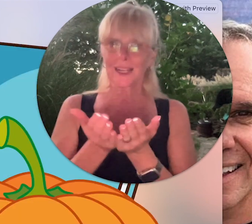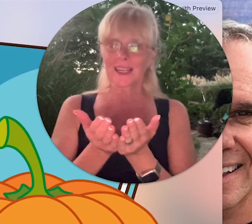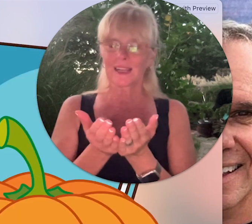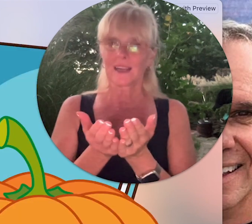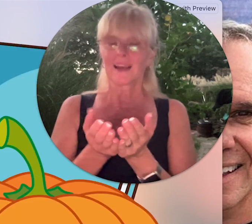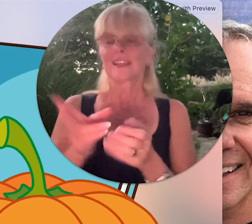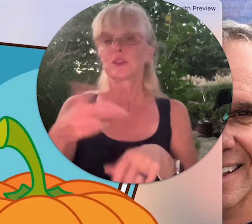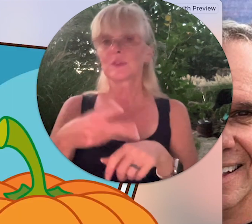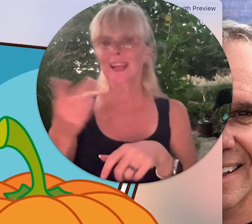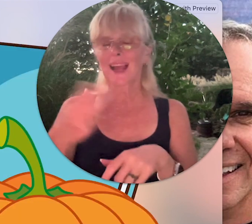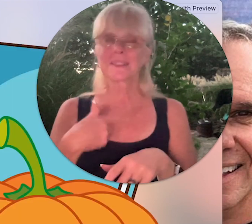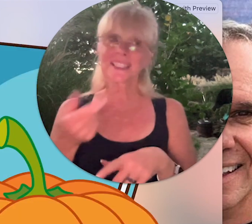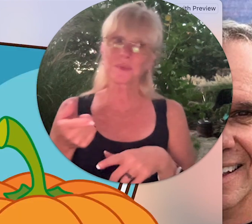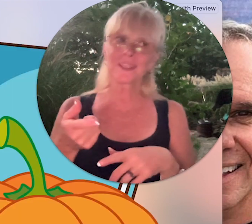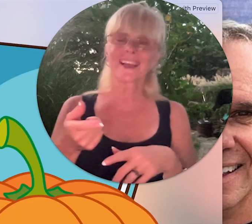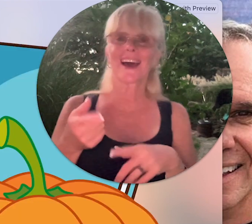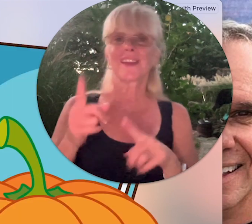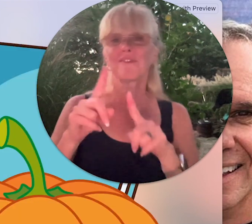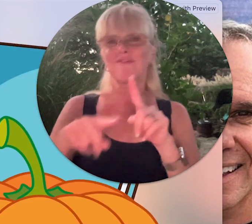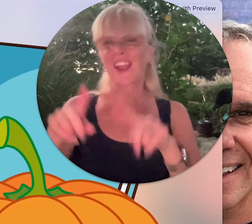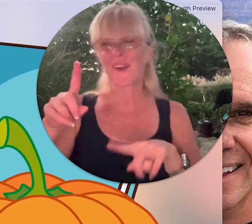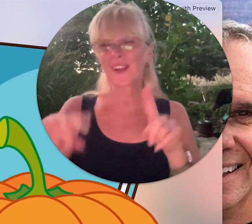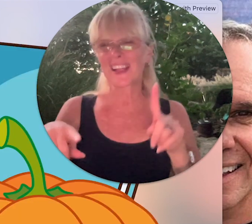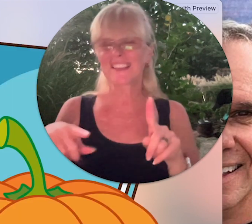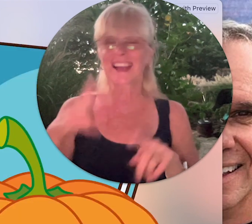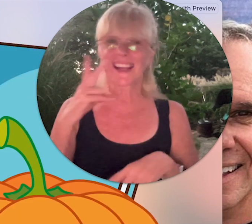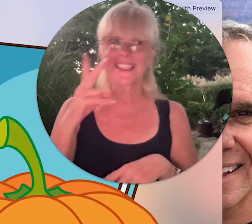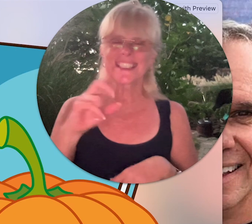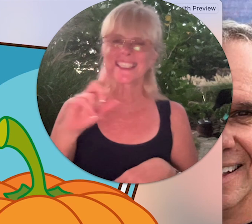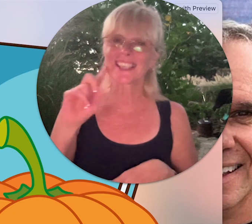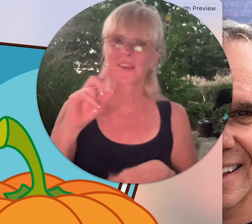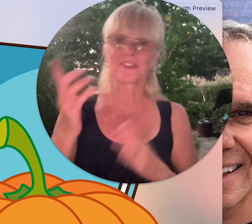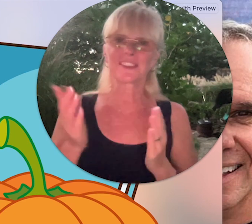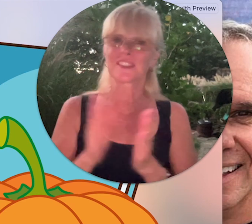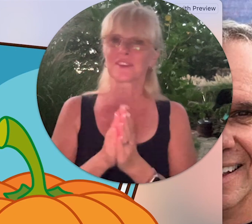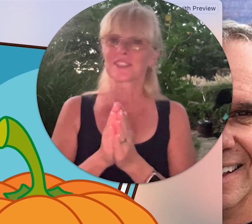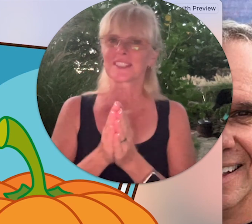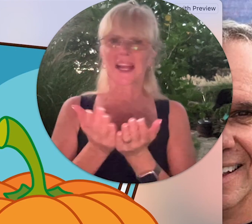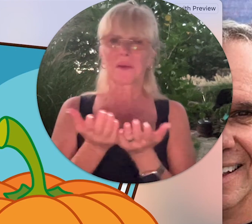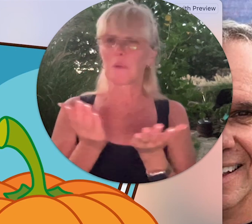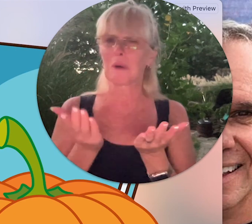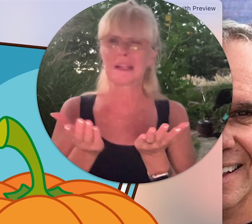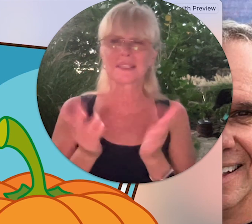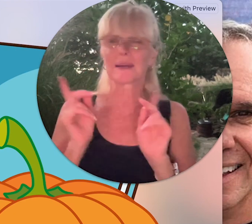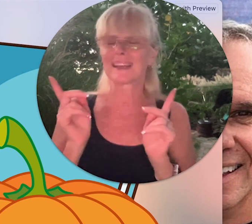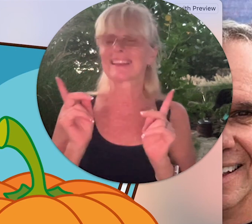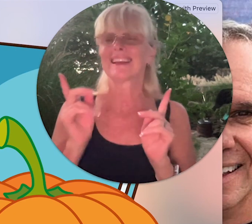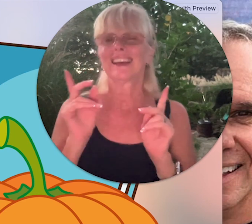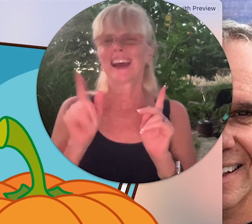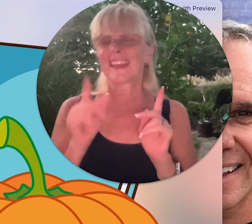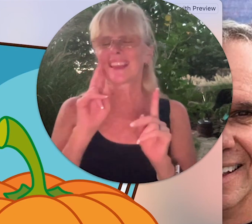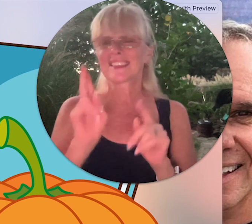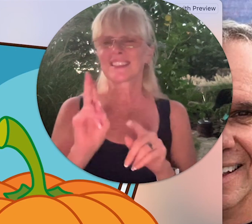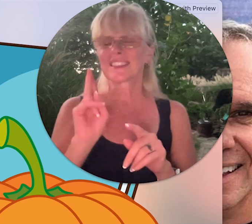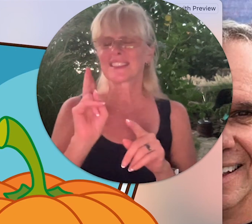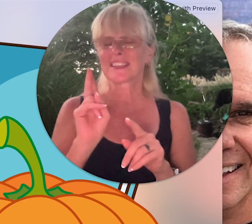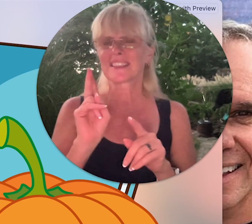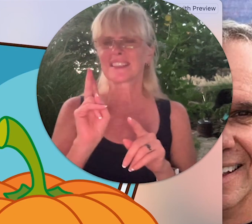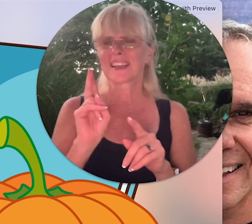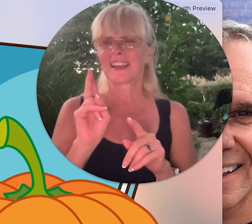two times this one kind of varies I see deaf to still just sign it once but I think it's just because it's a